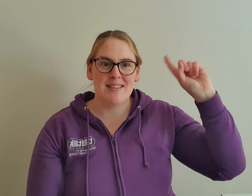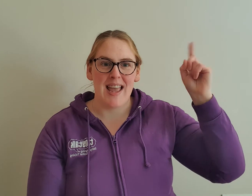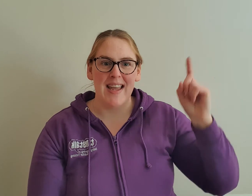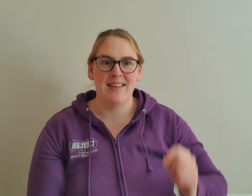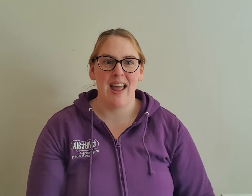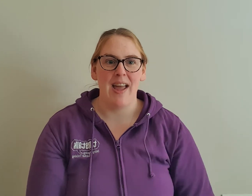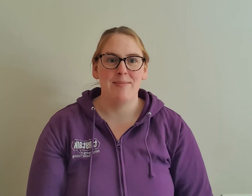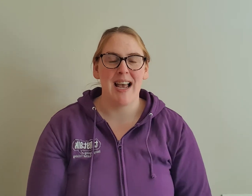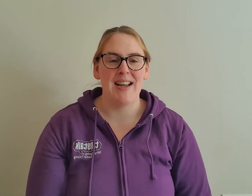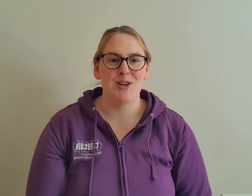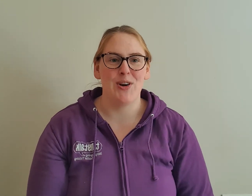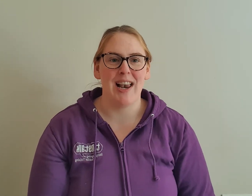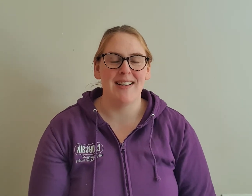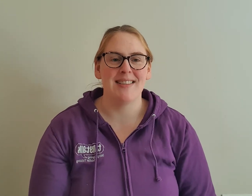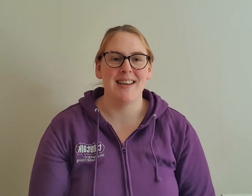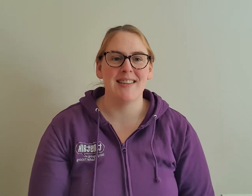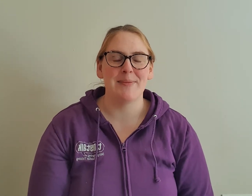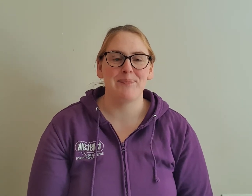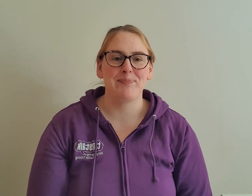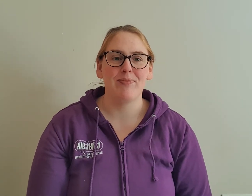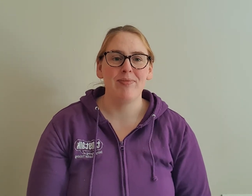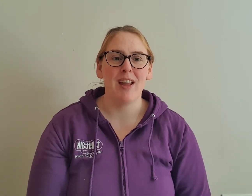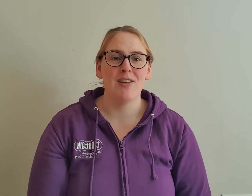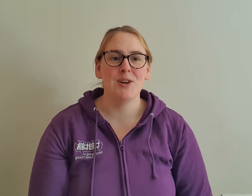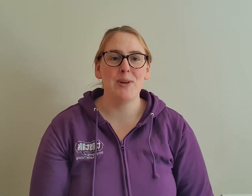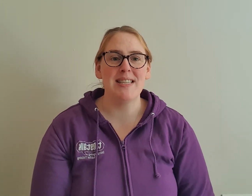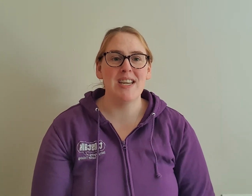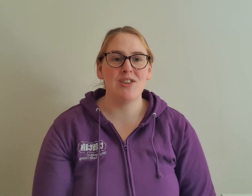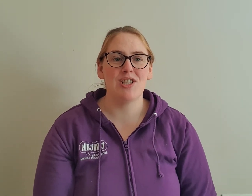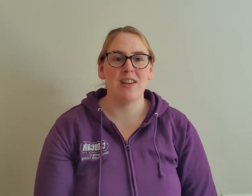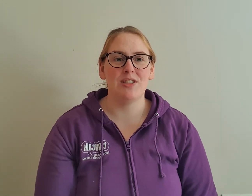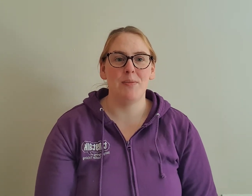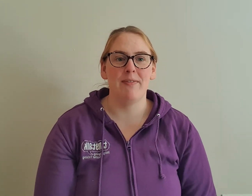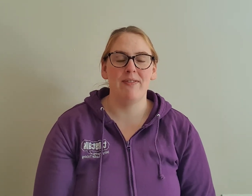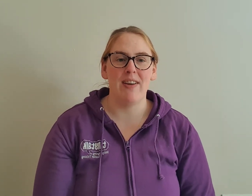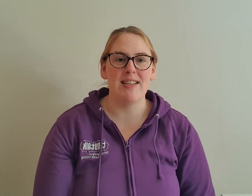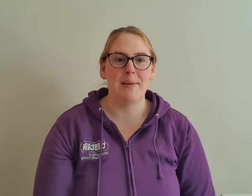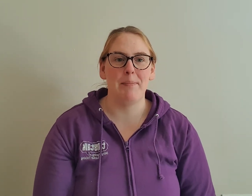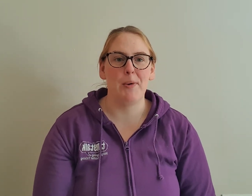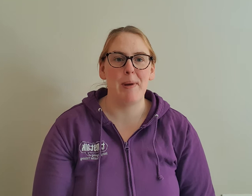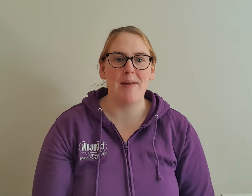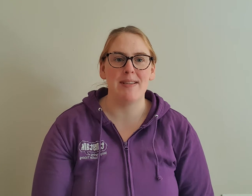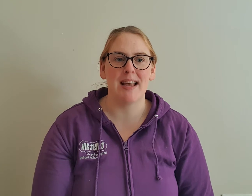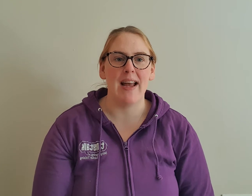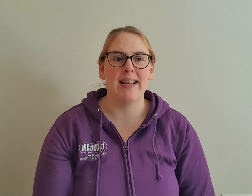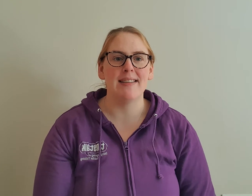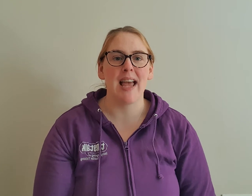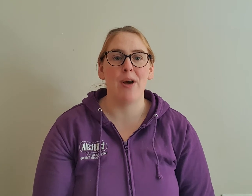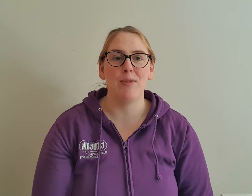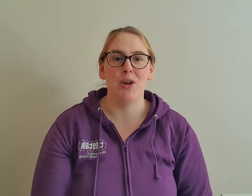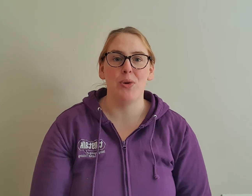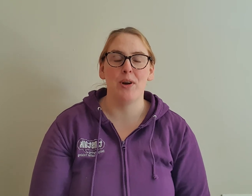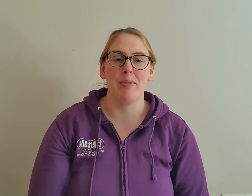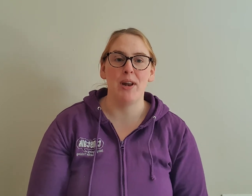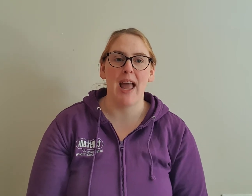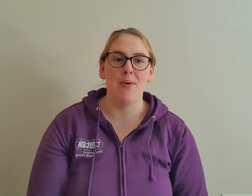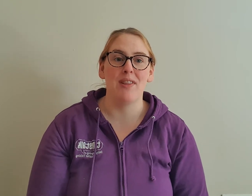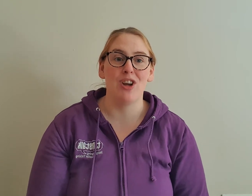in Tiny Talk classes? So we teach some very simple baby signing to help you communicate with your